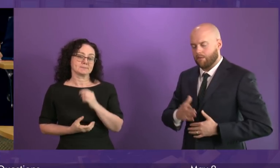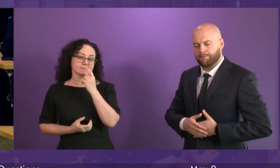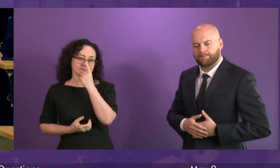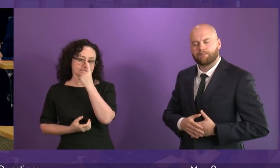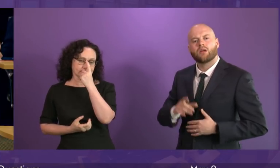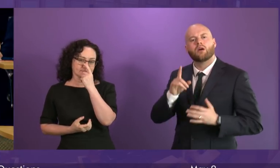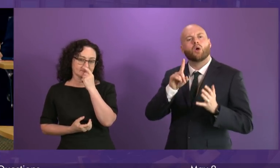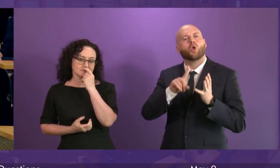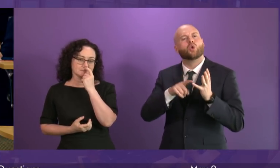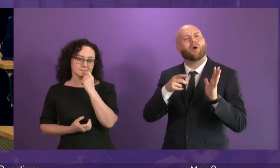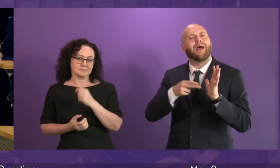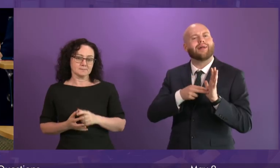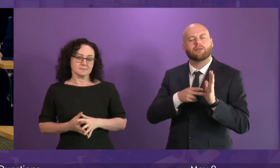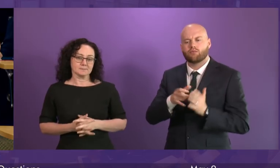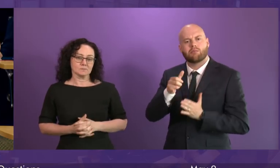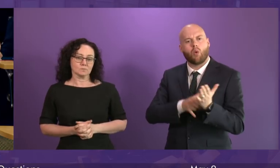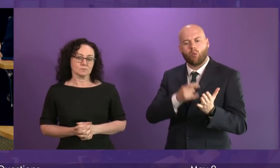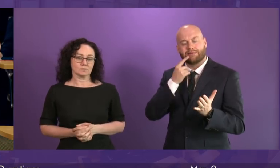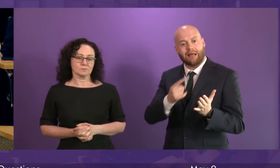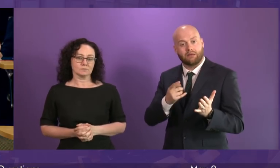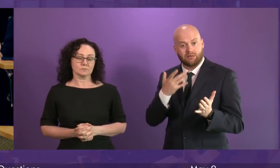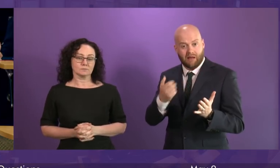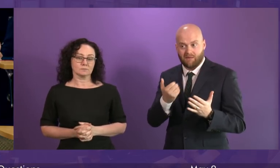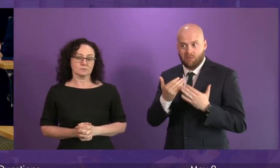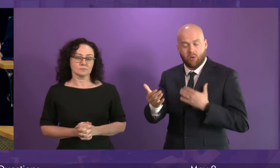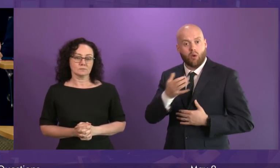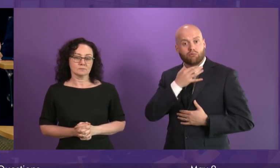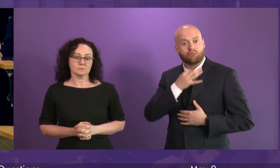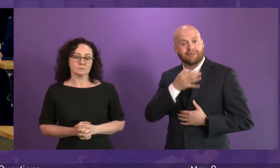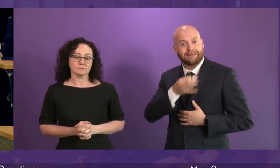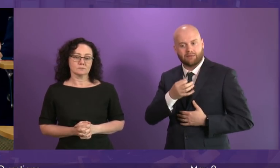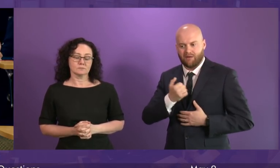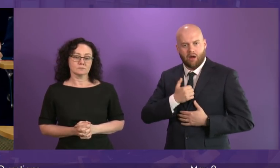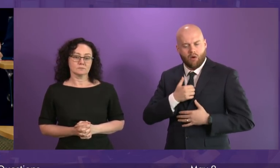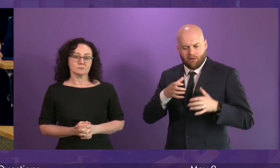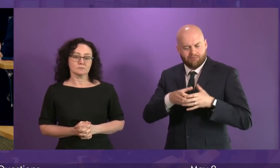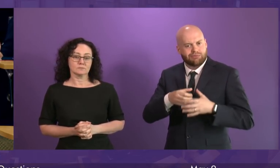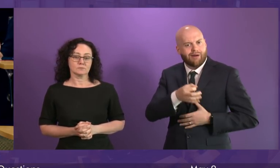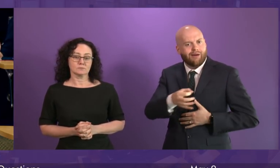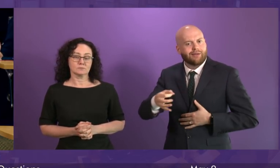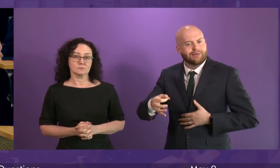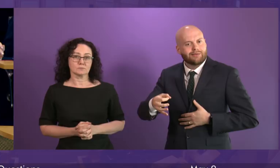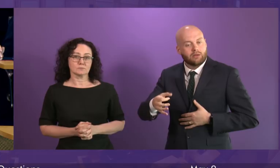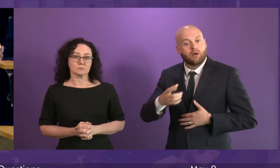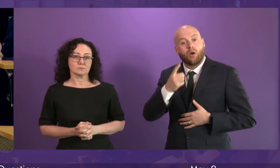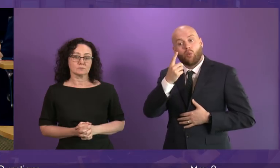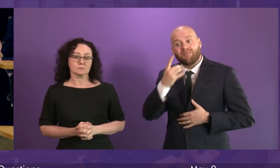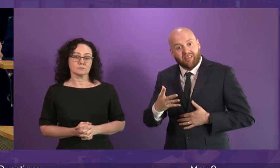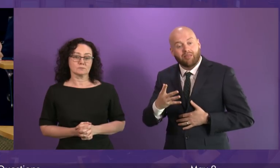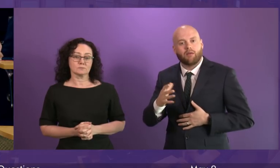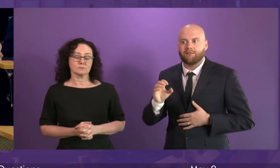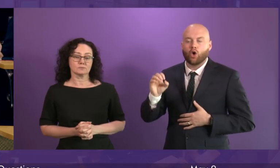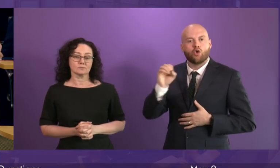attack and beautiful habitats like our flameshell reefs risk extinction. One fifth of Europe's coastline is in Scotland.